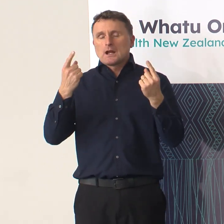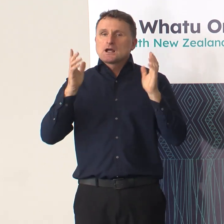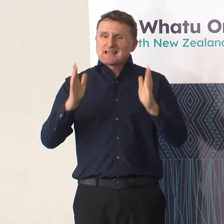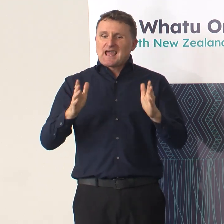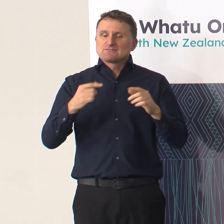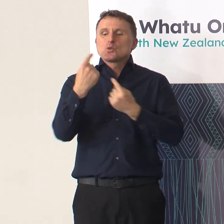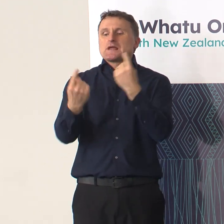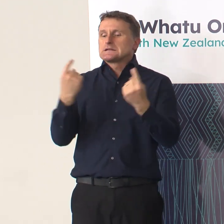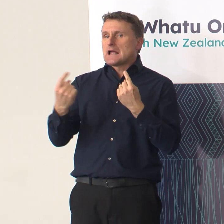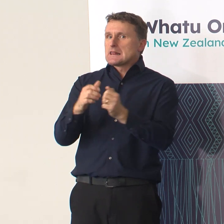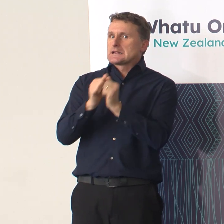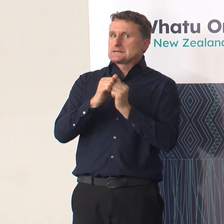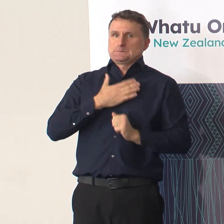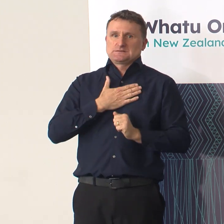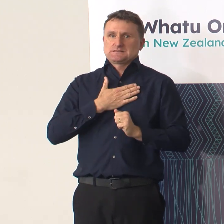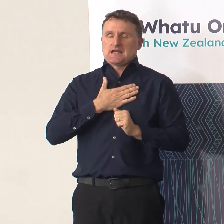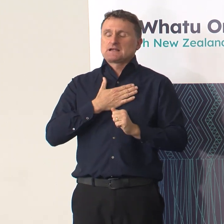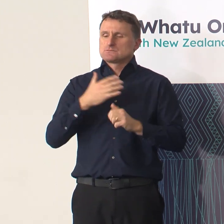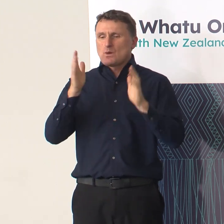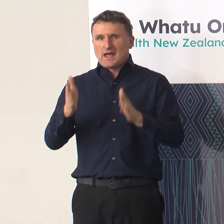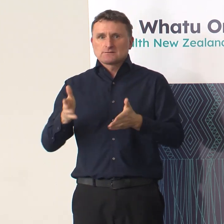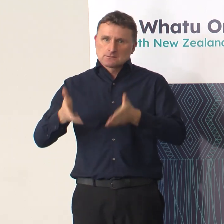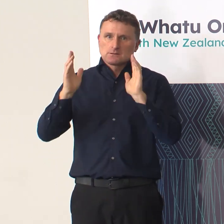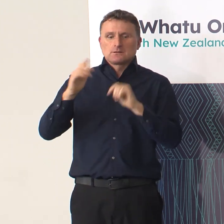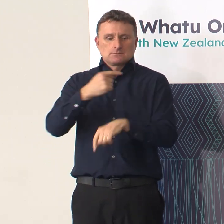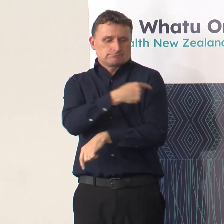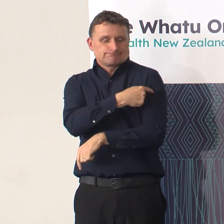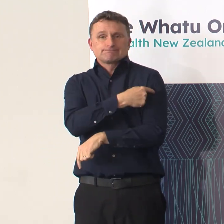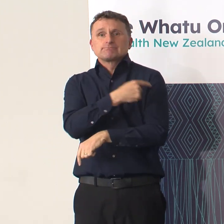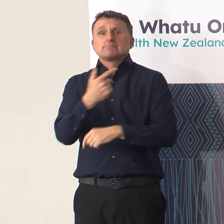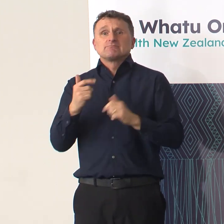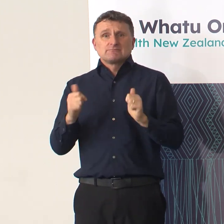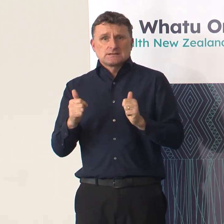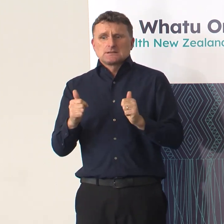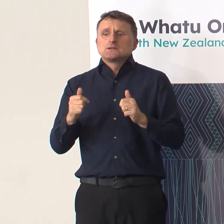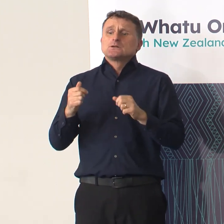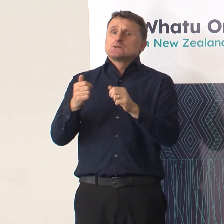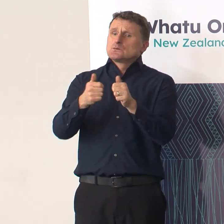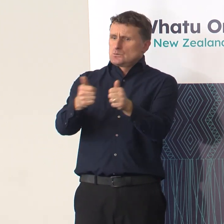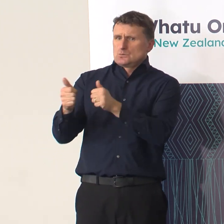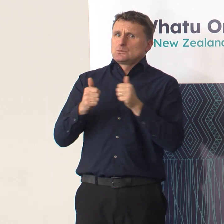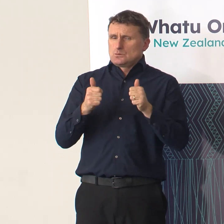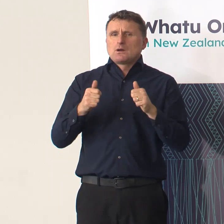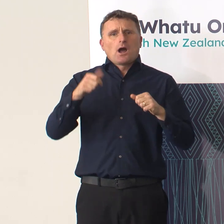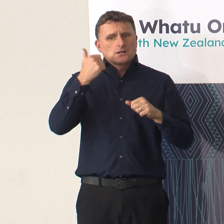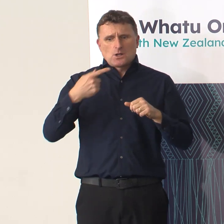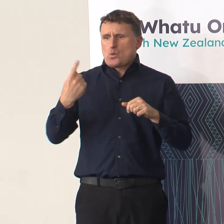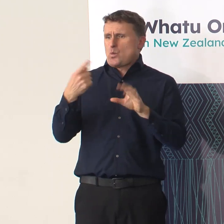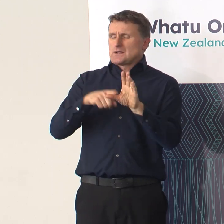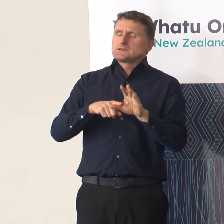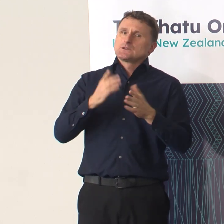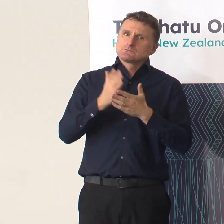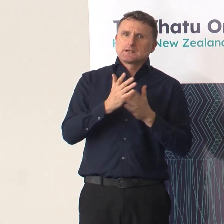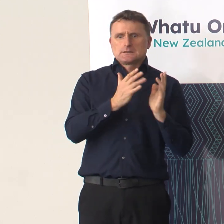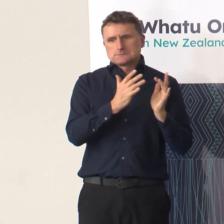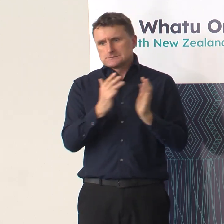been, it's been an amazing year to be part of. It's been incredibly tiring at times. But I think, you know, the way that